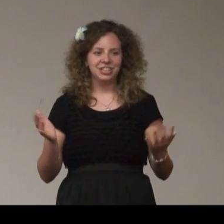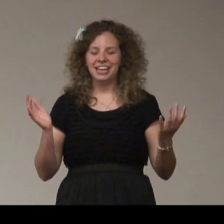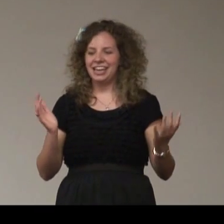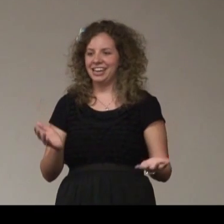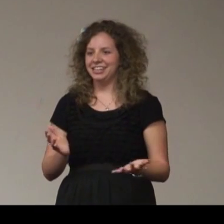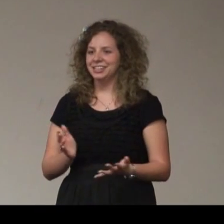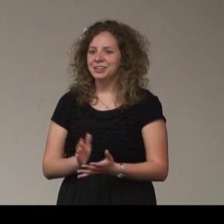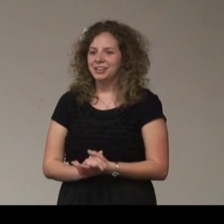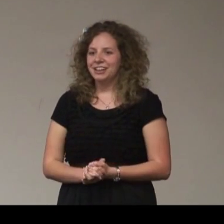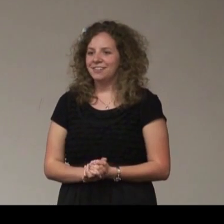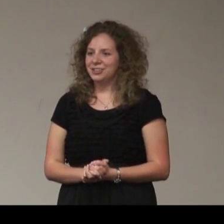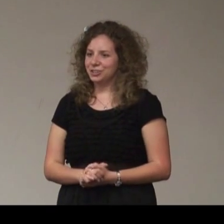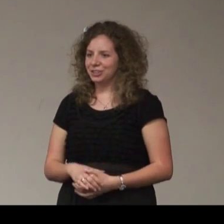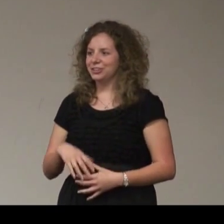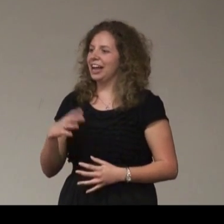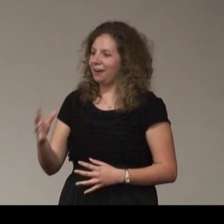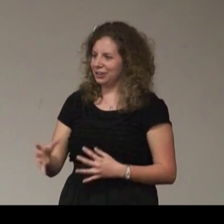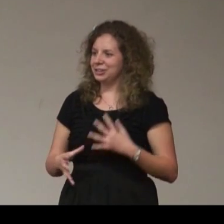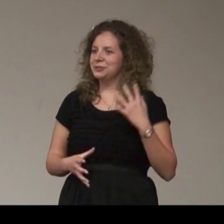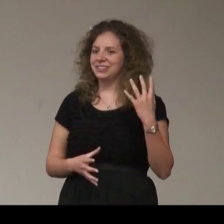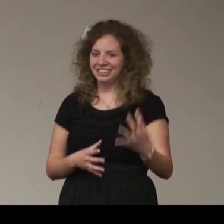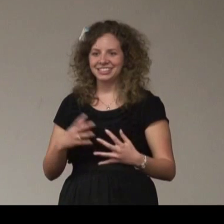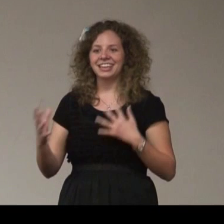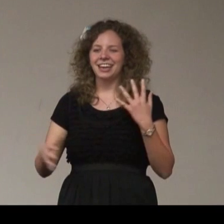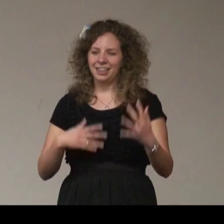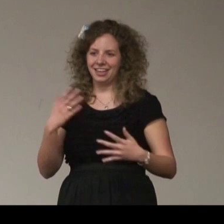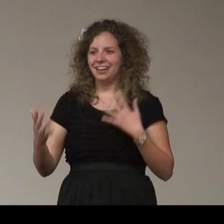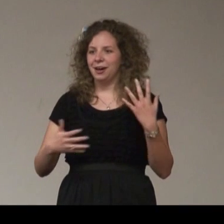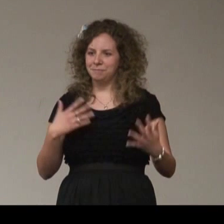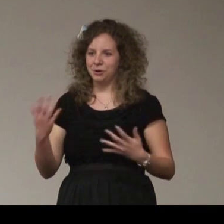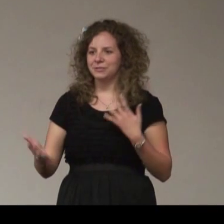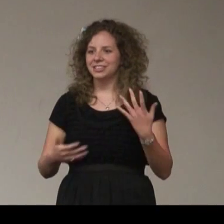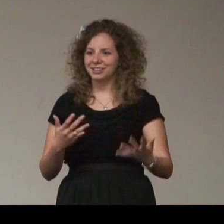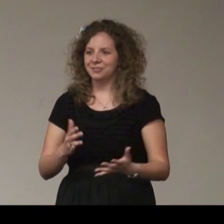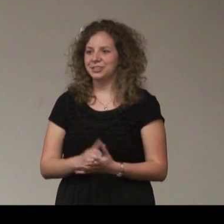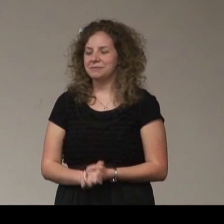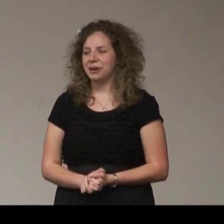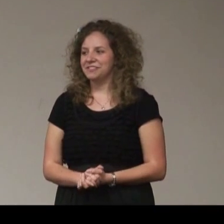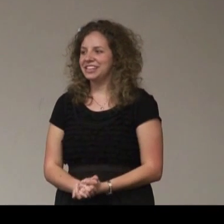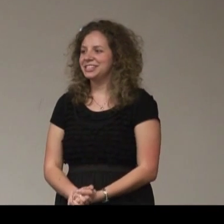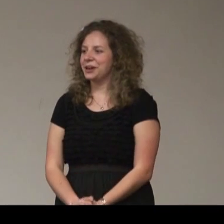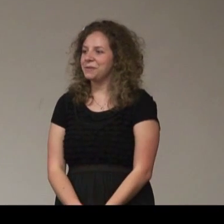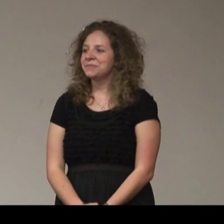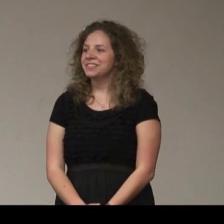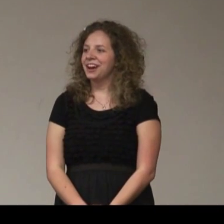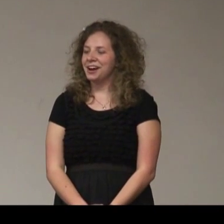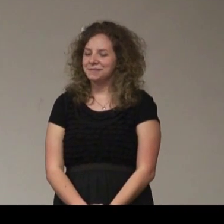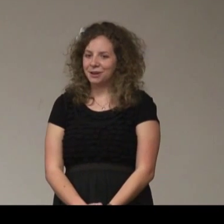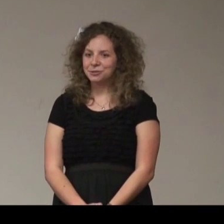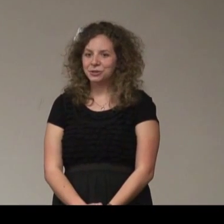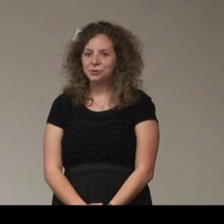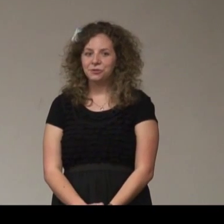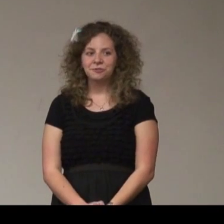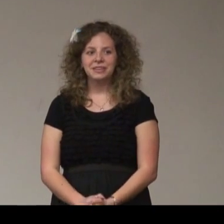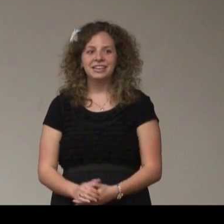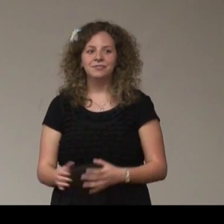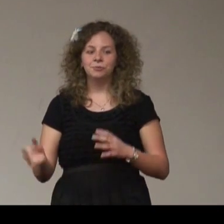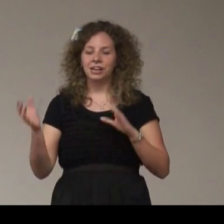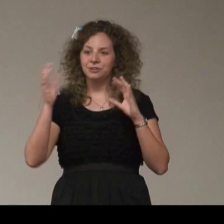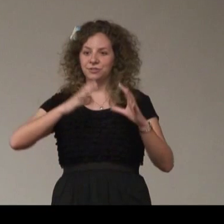and eventually learn how are you and things like that that helped more with the conversing part of it. So that was really cool for me when I was